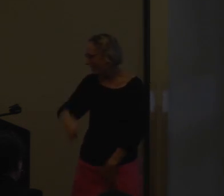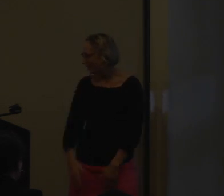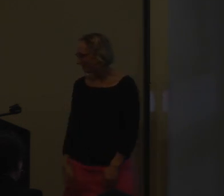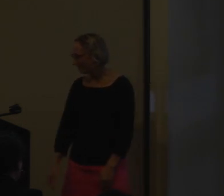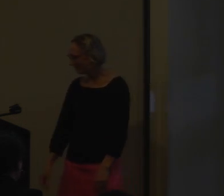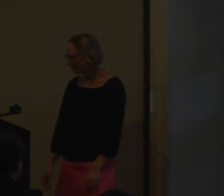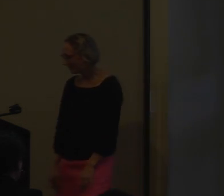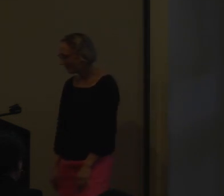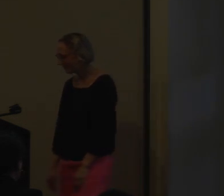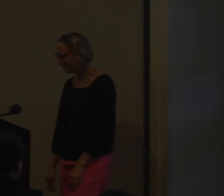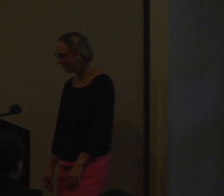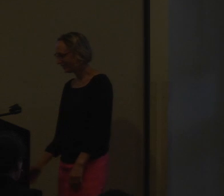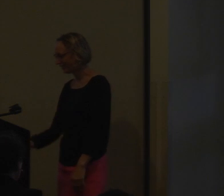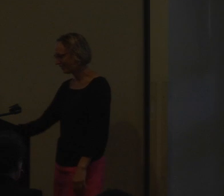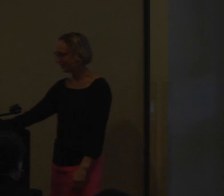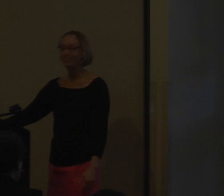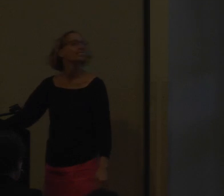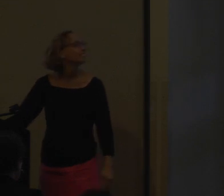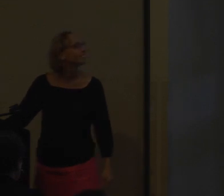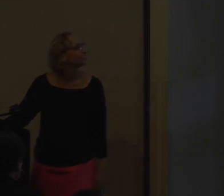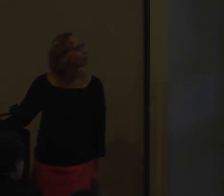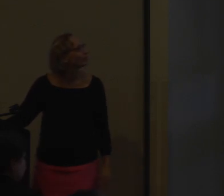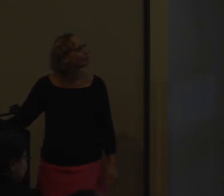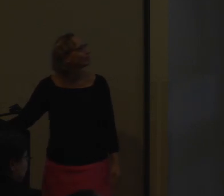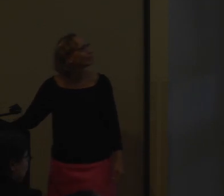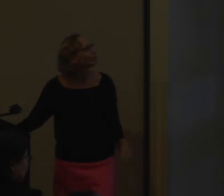So we reached, we did a lot of research when it came to that.